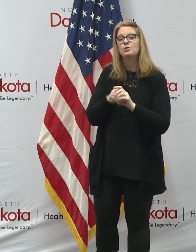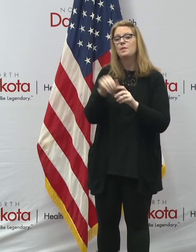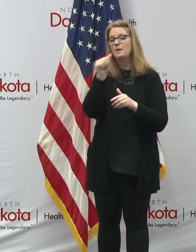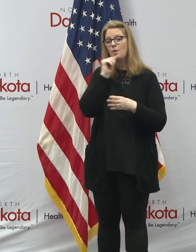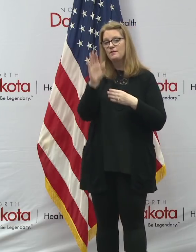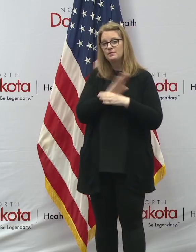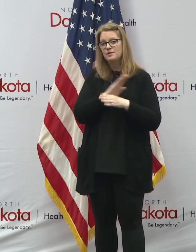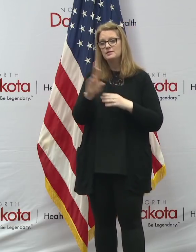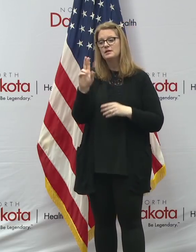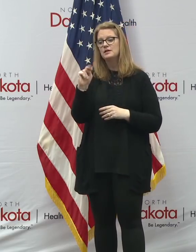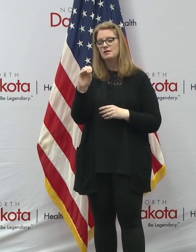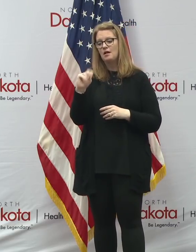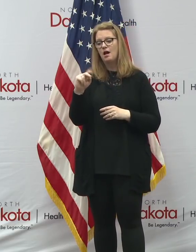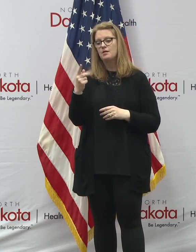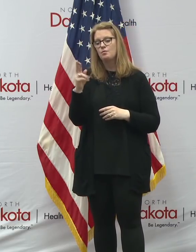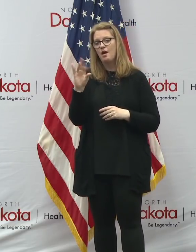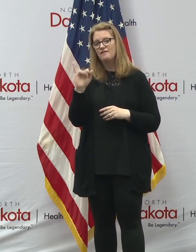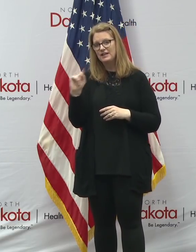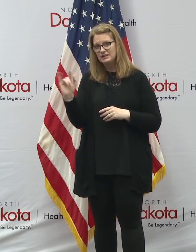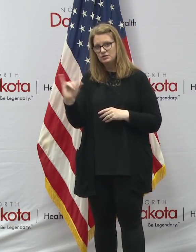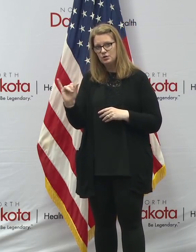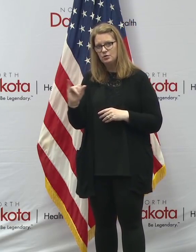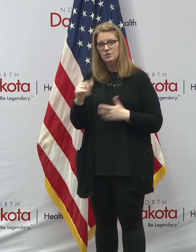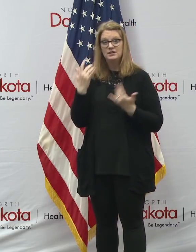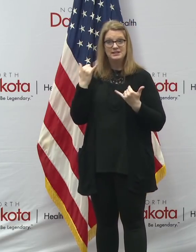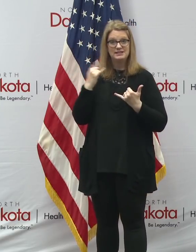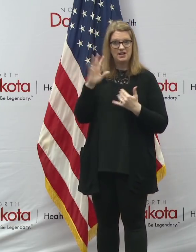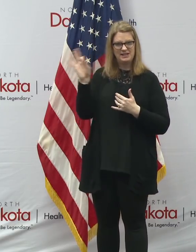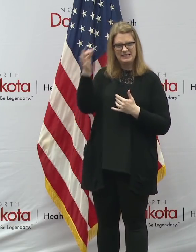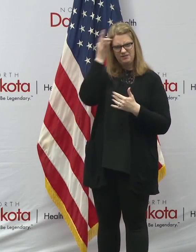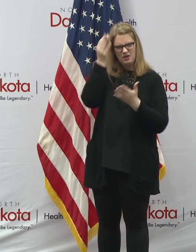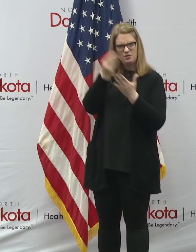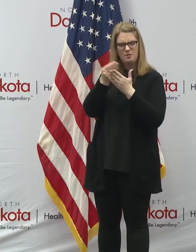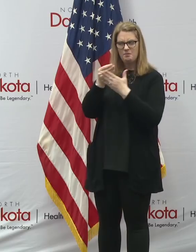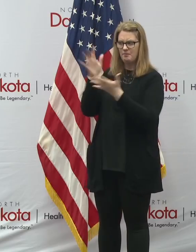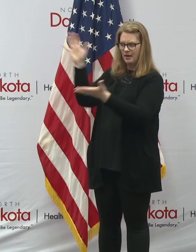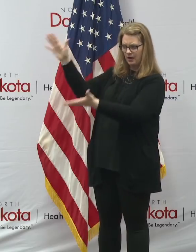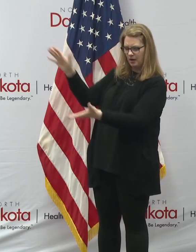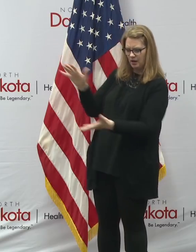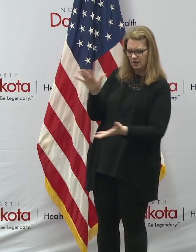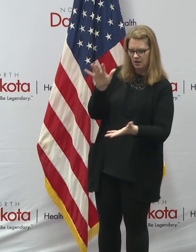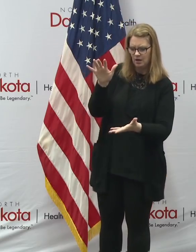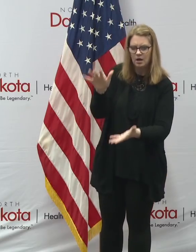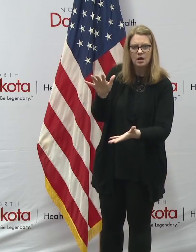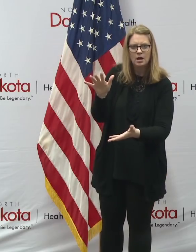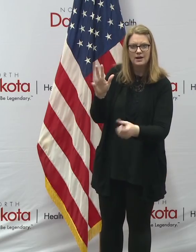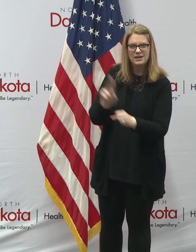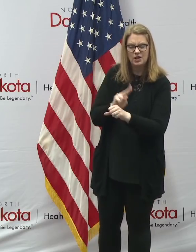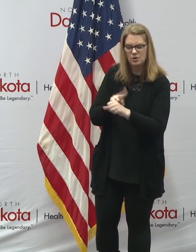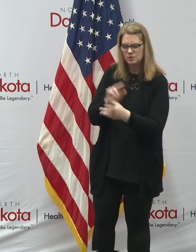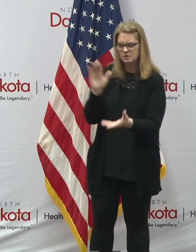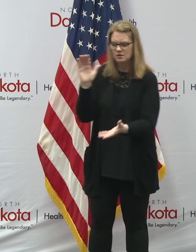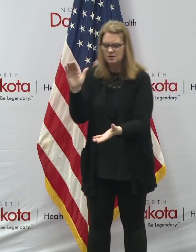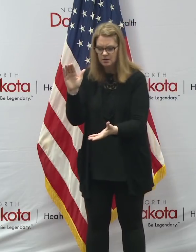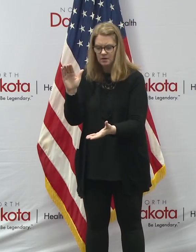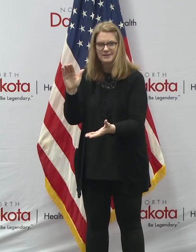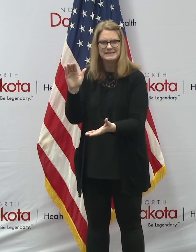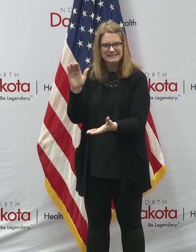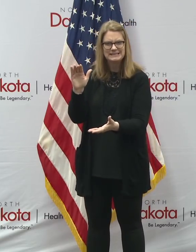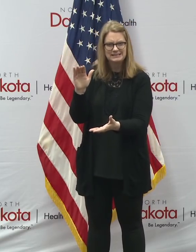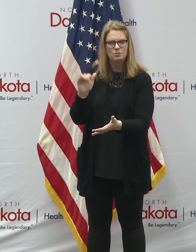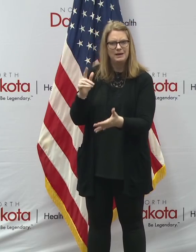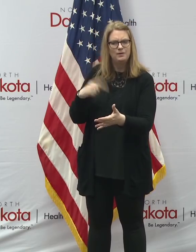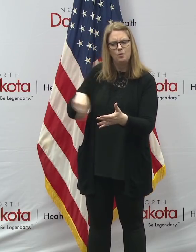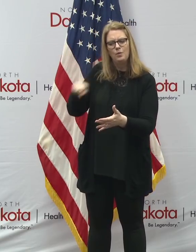and nonprofits. And so again, when we have this federal money coming in that are at state's discretion to use, we've got an opportunity to be able to support